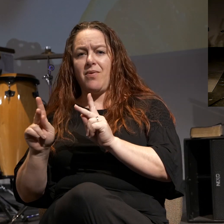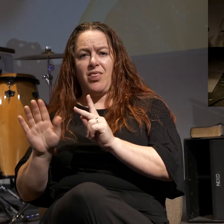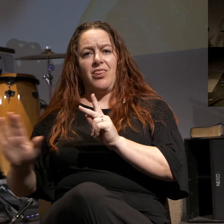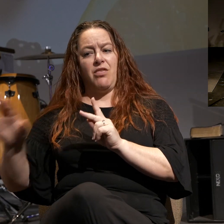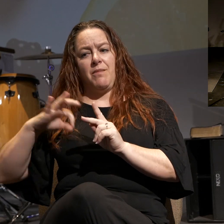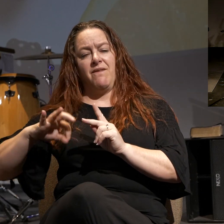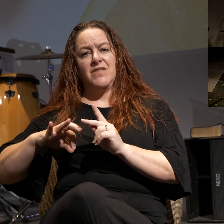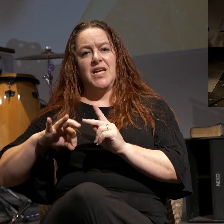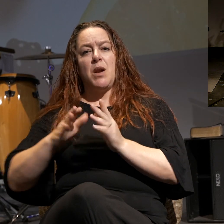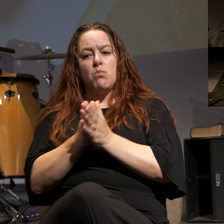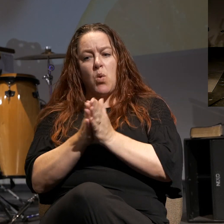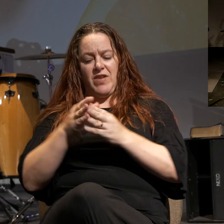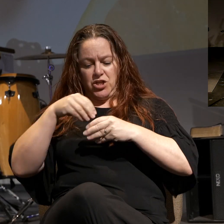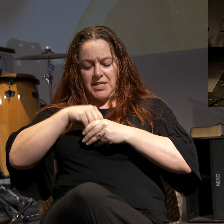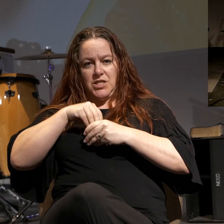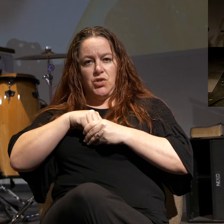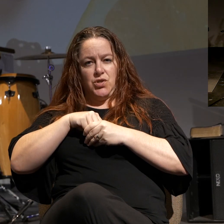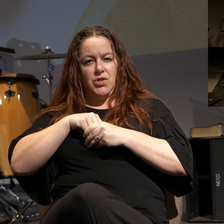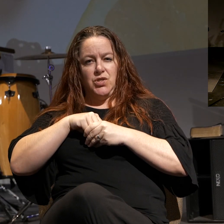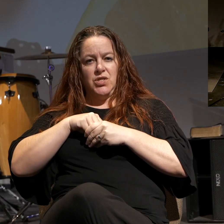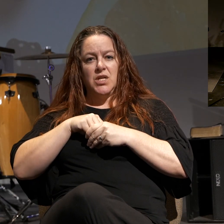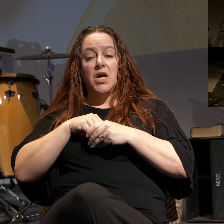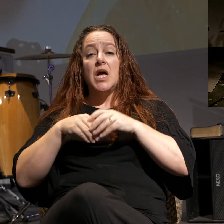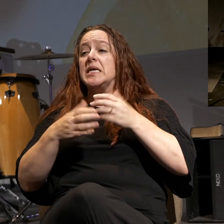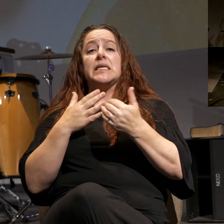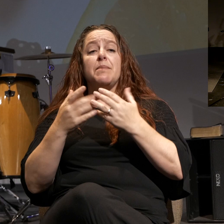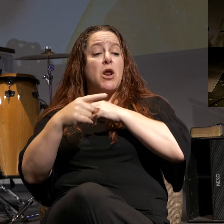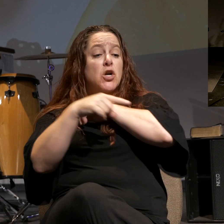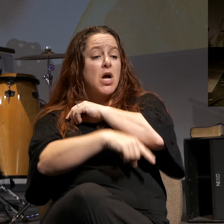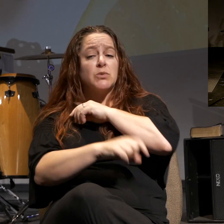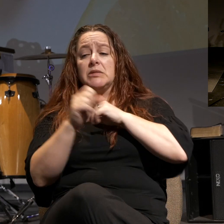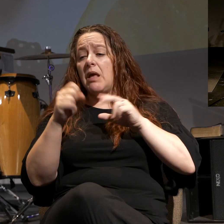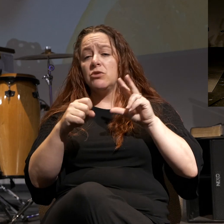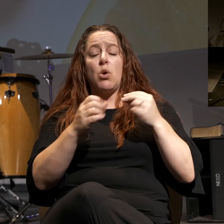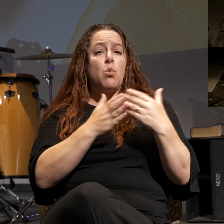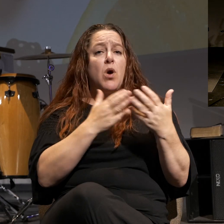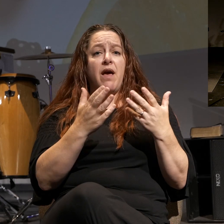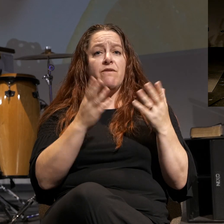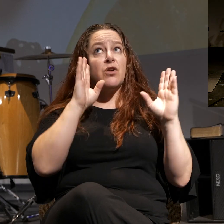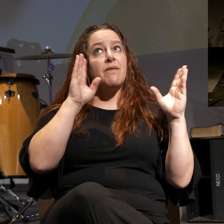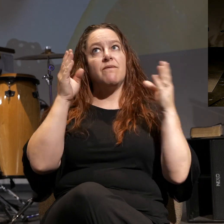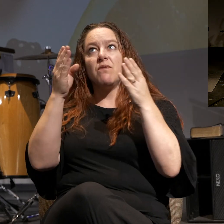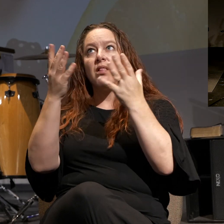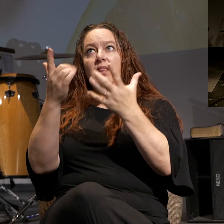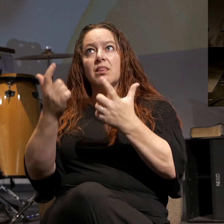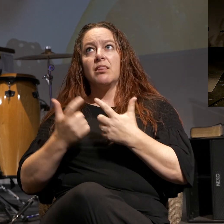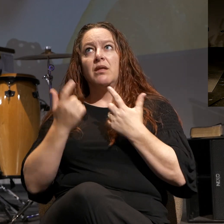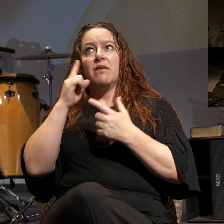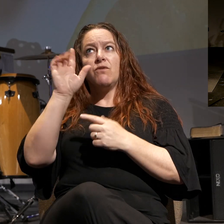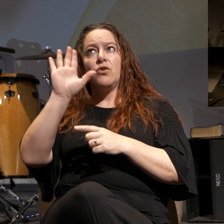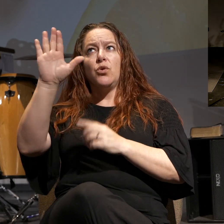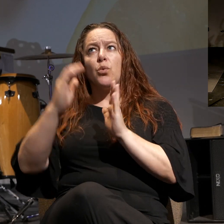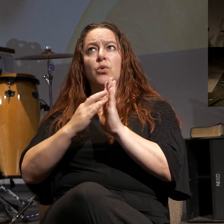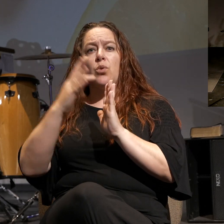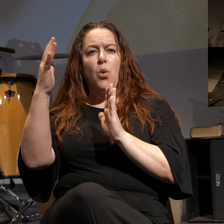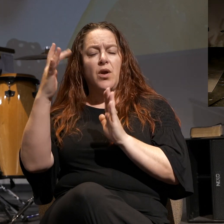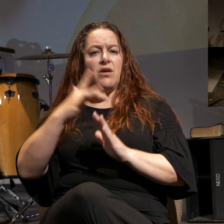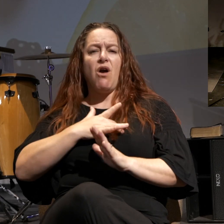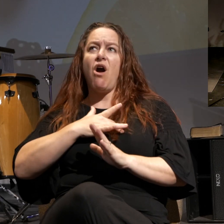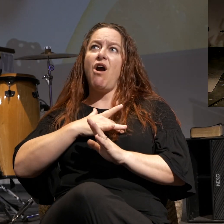the motivation is internally. So whether there are consequences or not, it doesn't matter. You want to live for his glory. Your heart